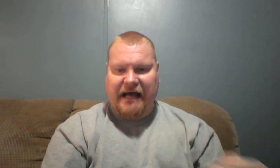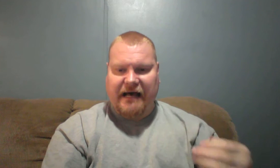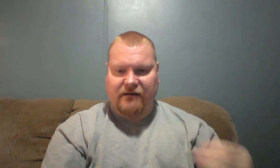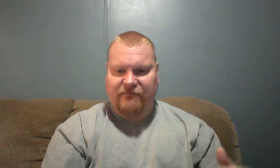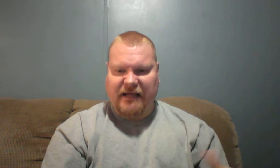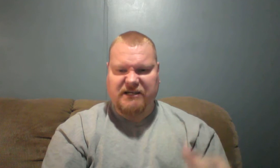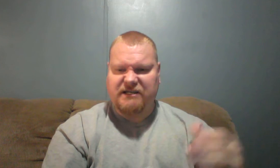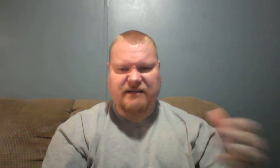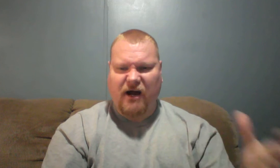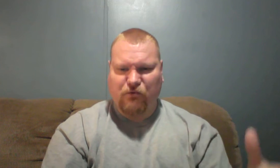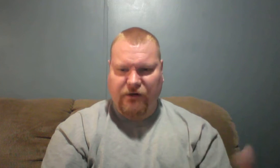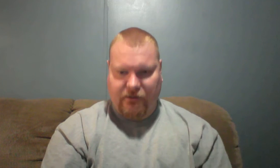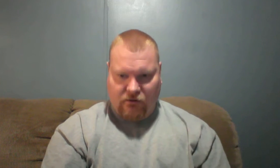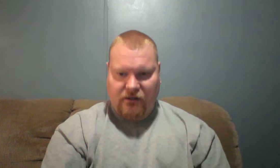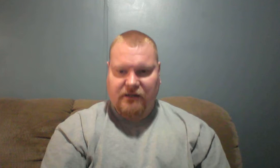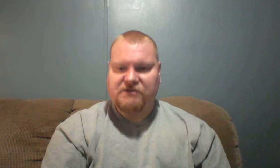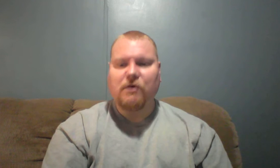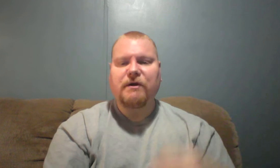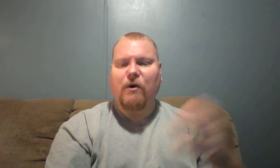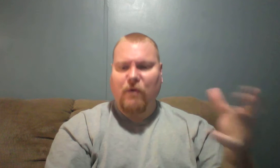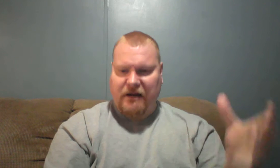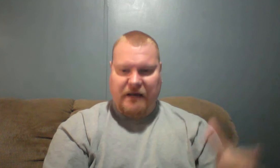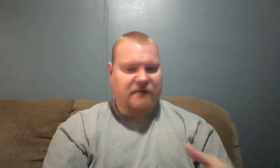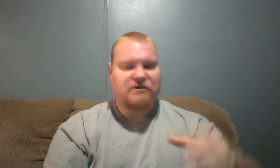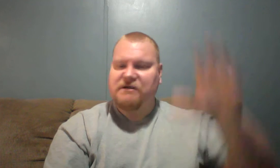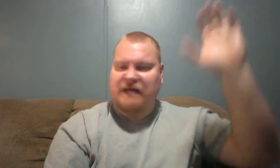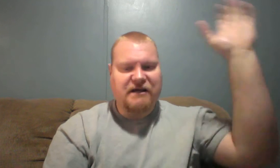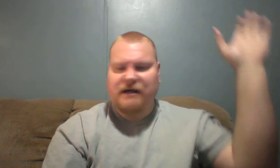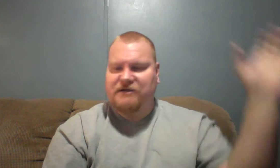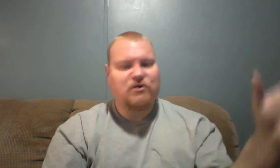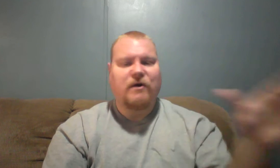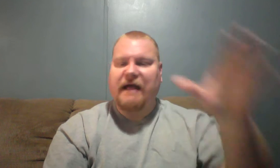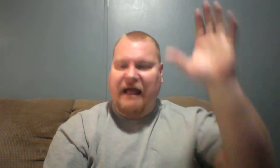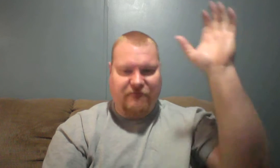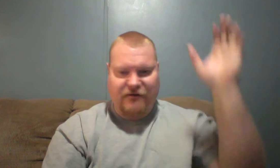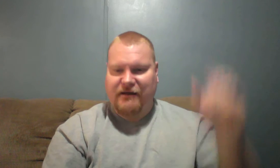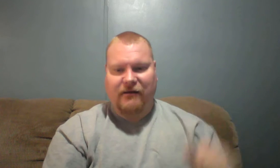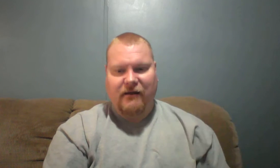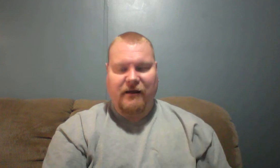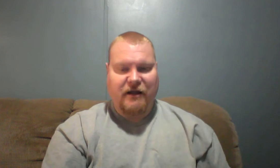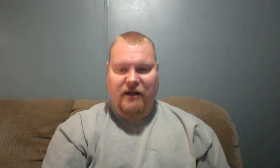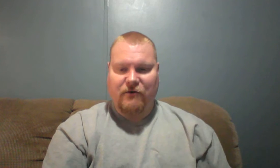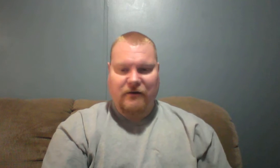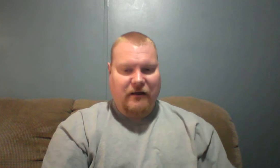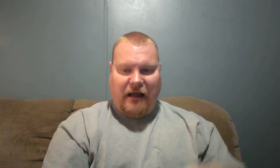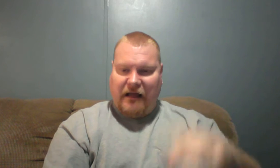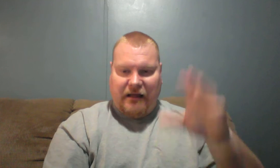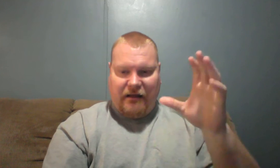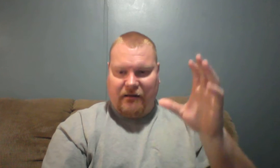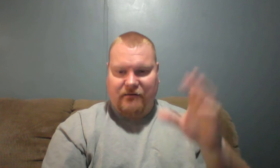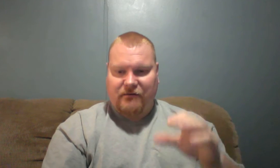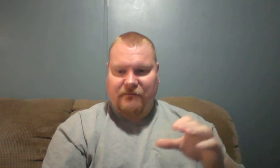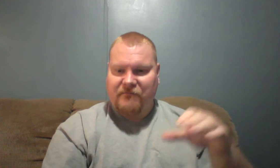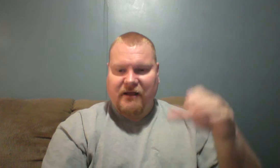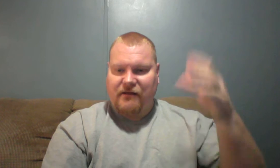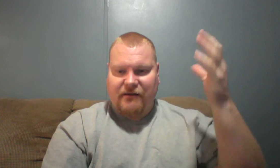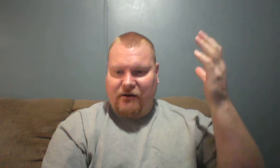the flesh. He's not real. So we don't worry about it. So just enjoy it, have fun, you know, uh, you know,